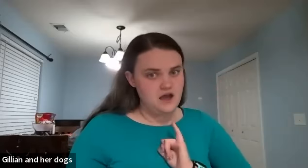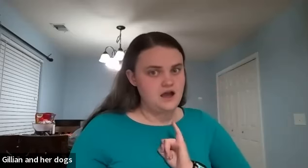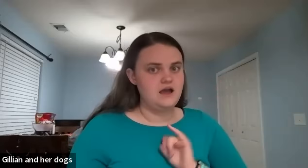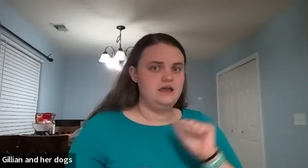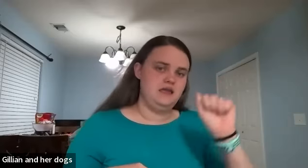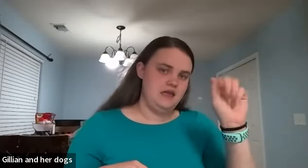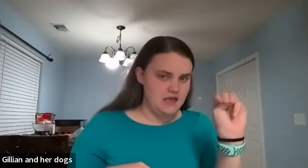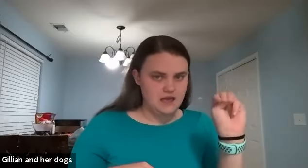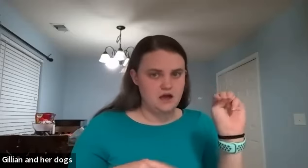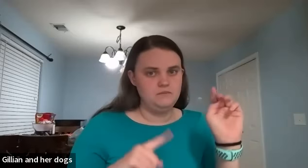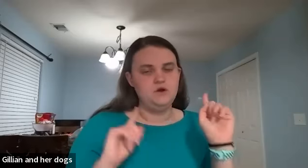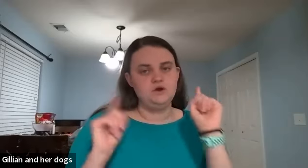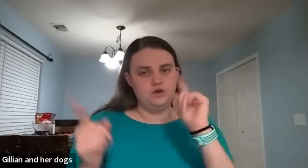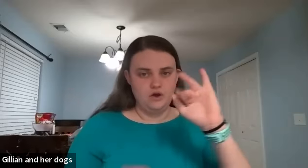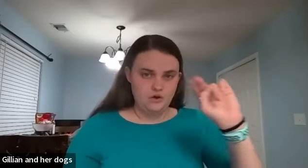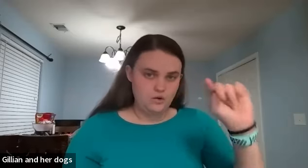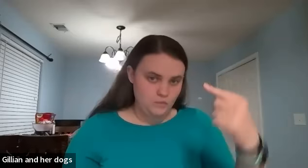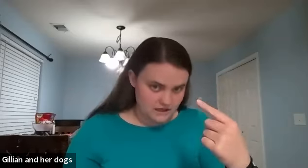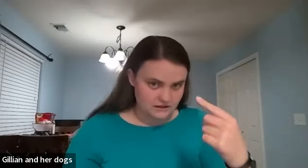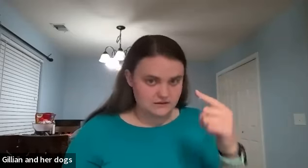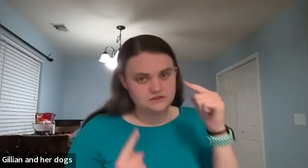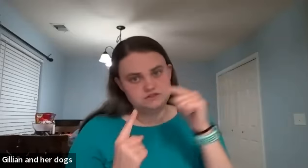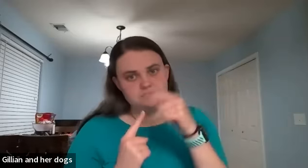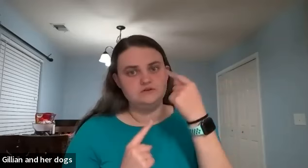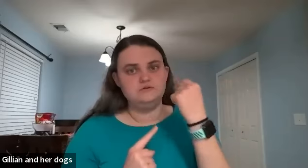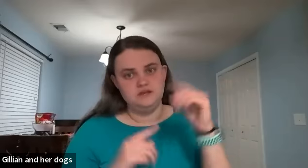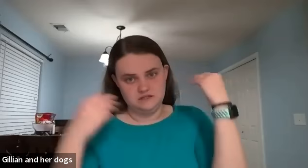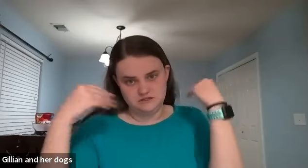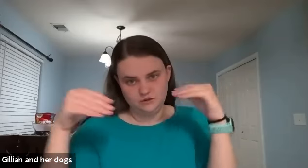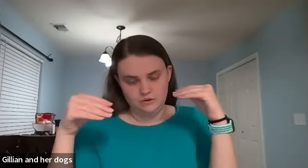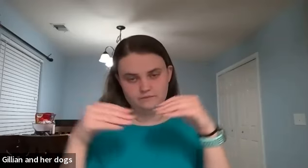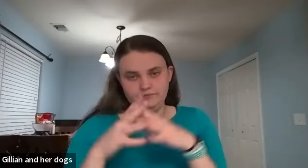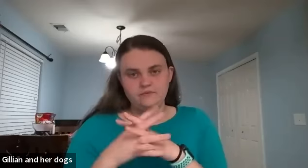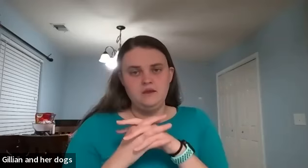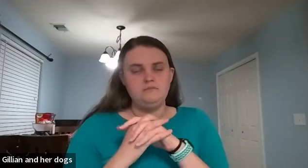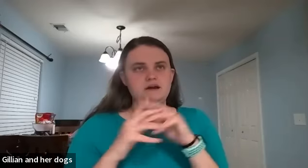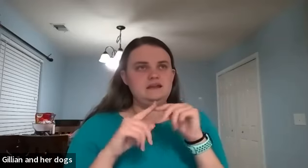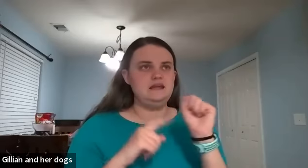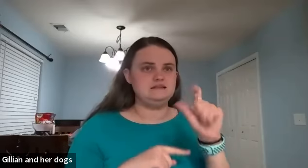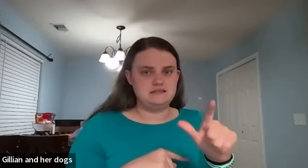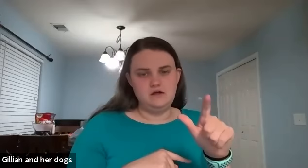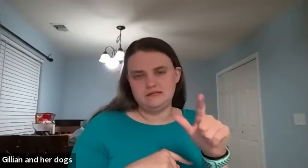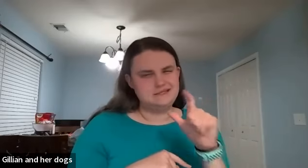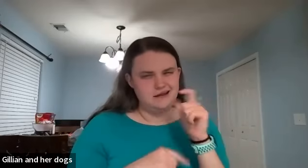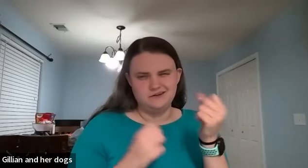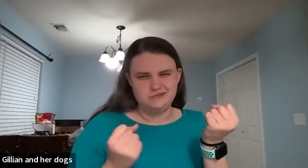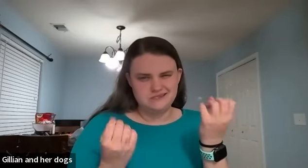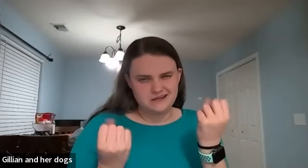i am going to the store but in asl that's not how you would sign